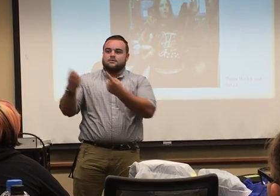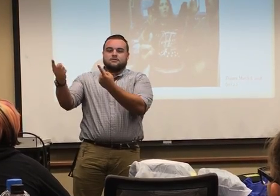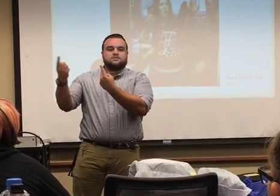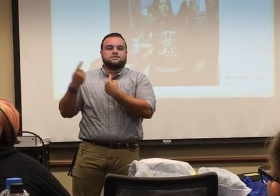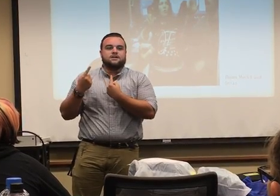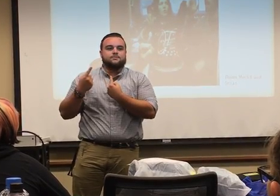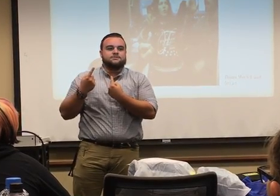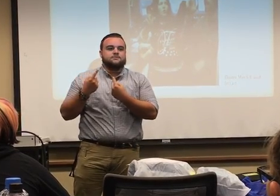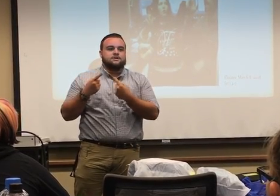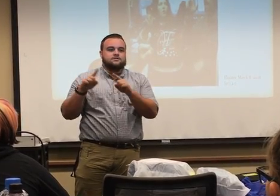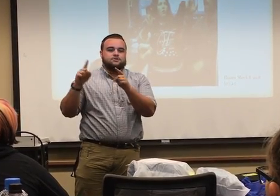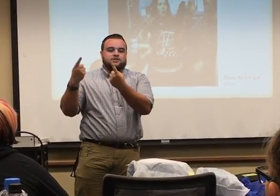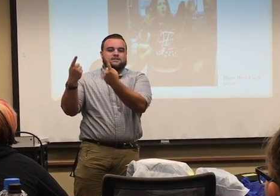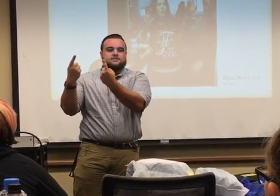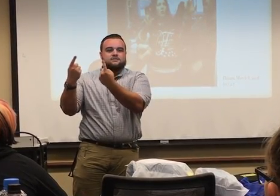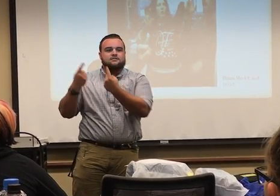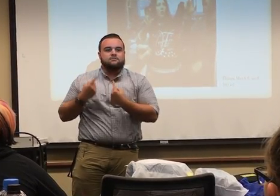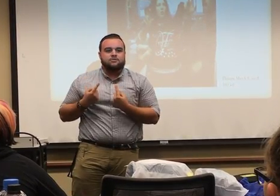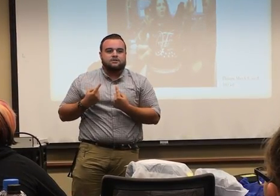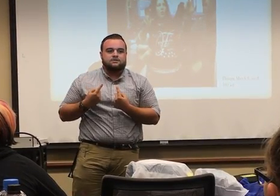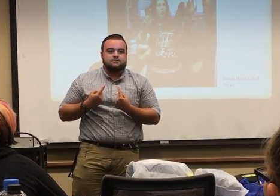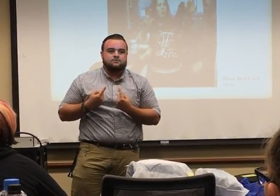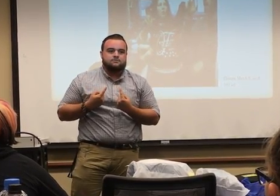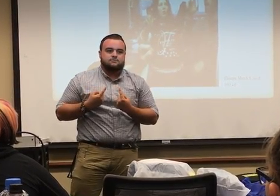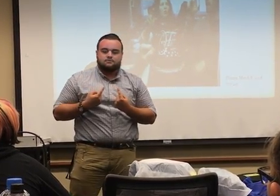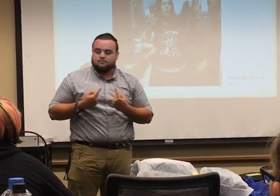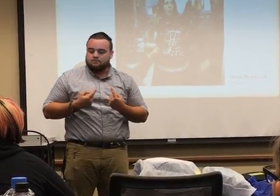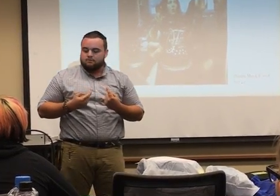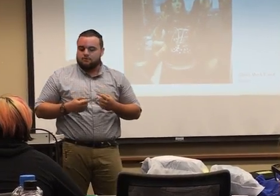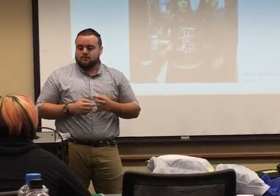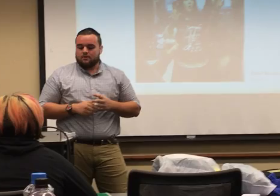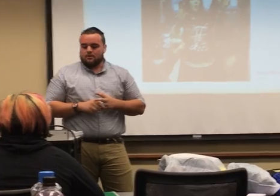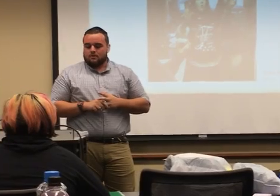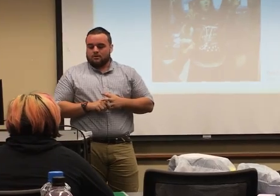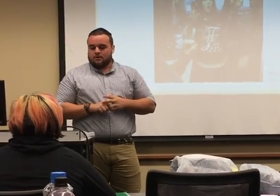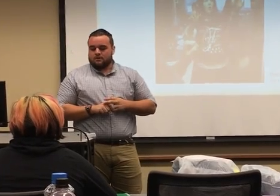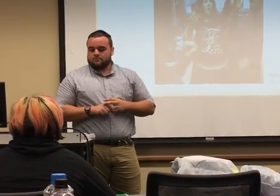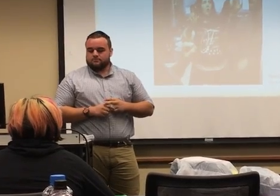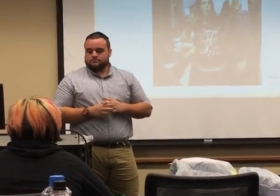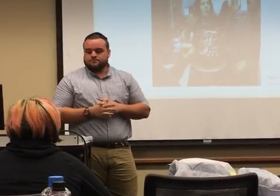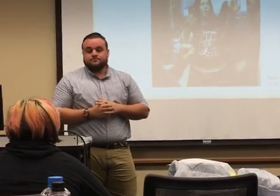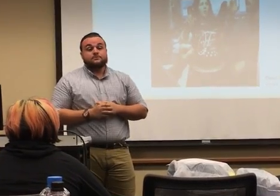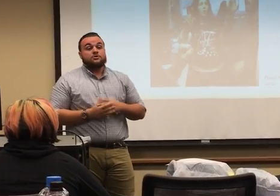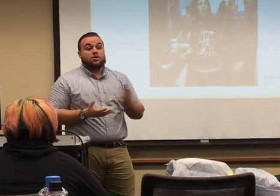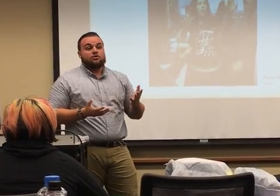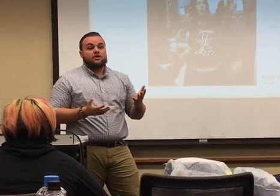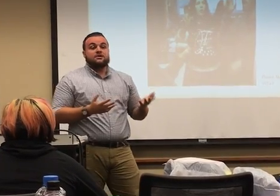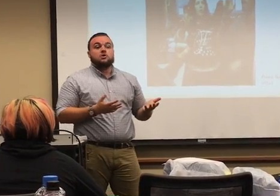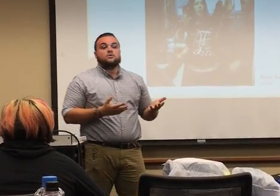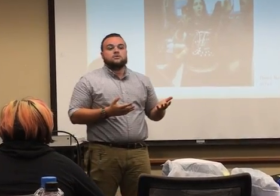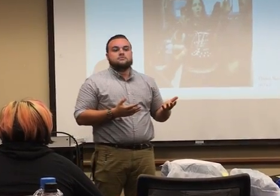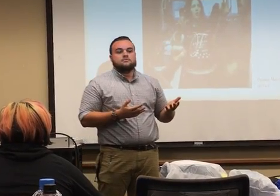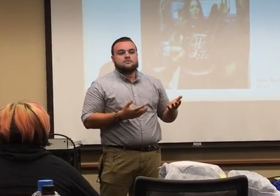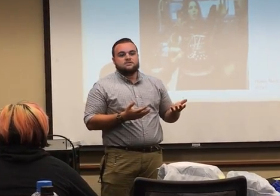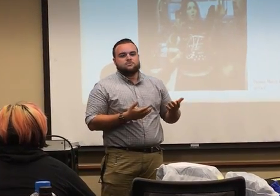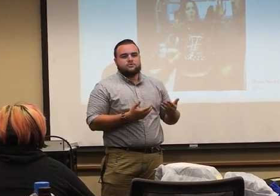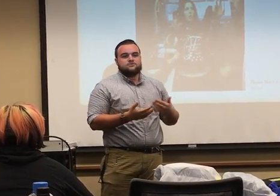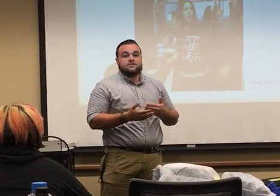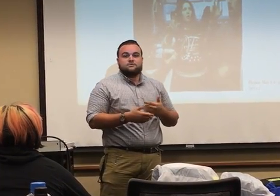It's just the opposite way. turn your hands in and bring it to you. Uh, no and don't know. Simple ones, again,